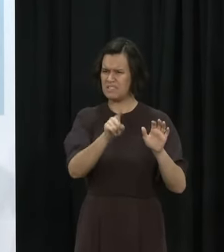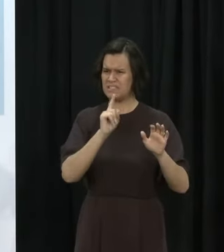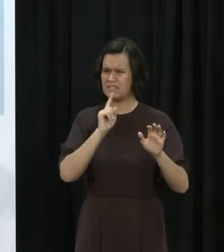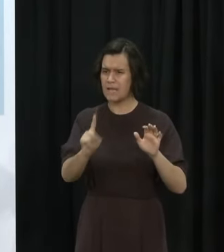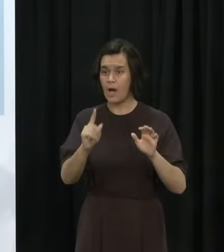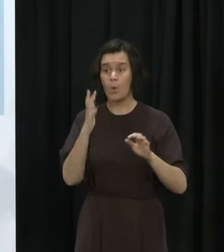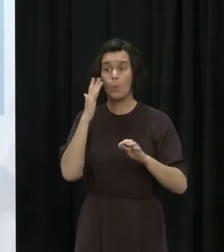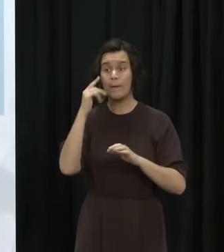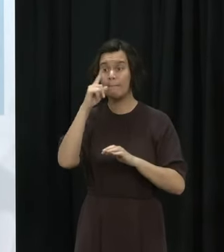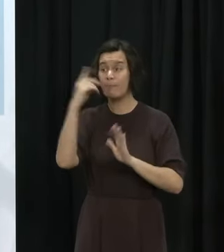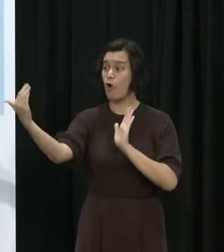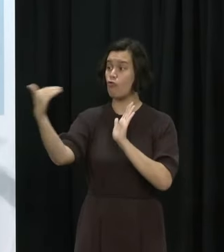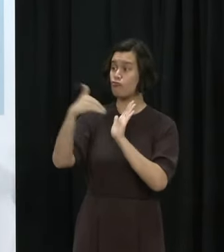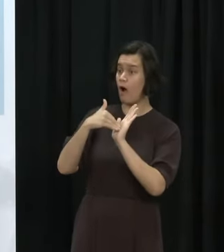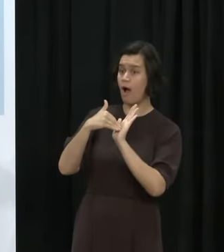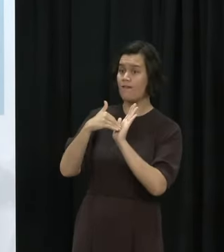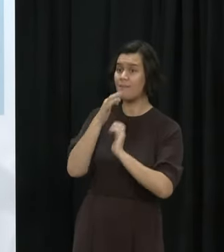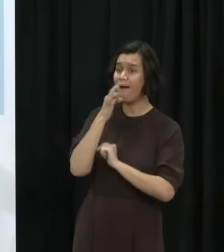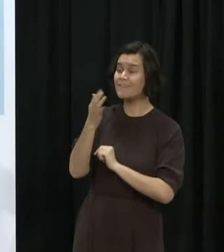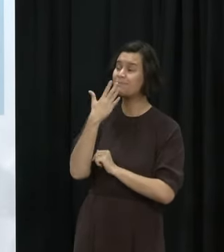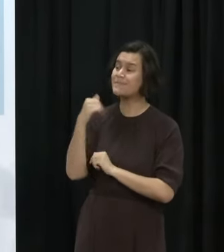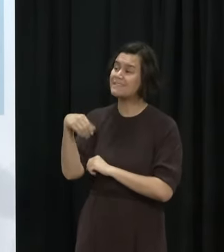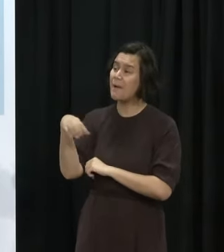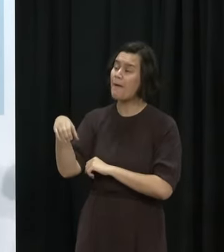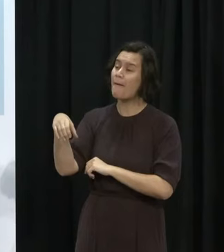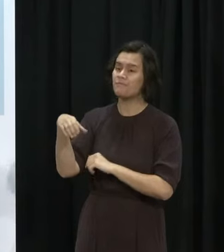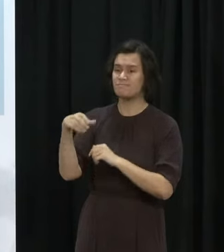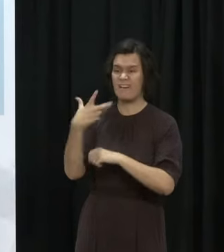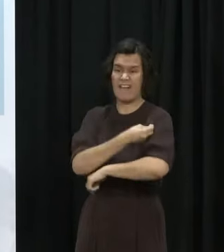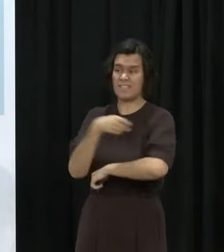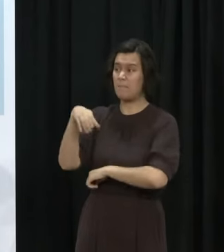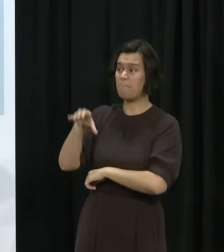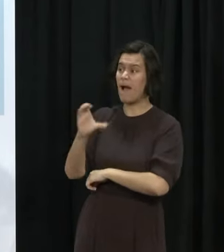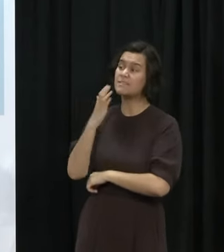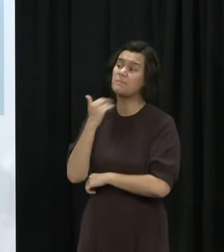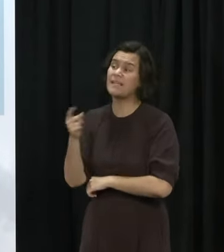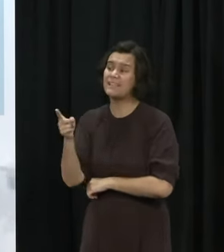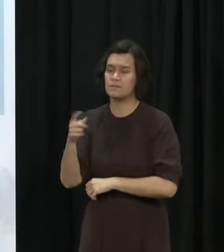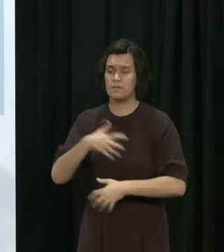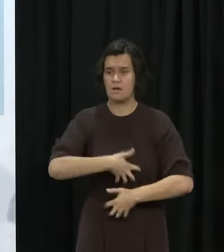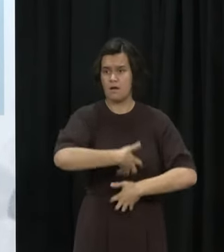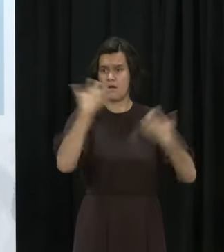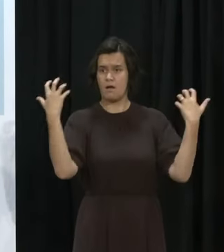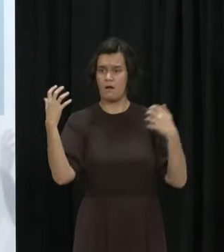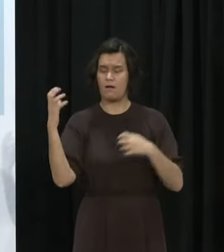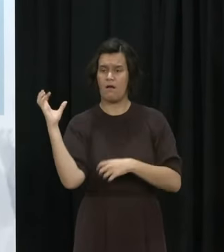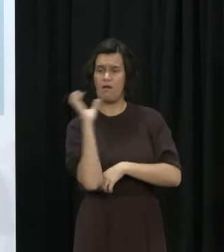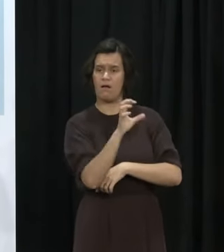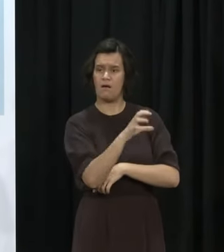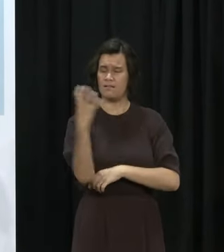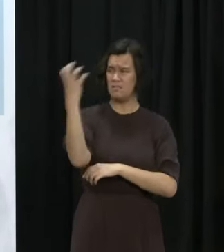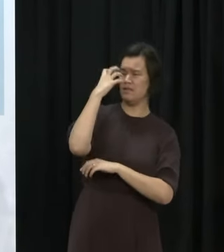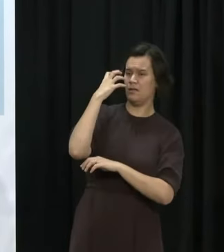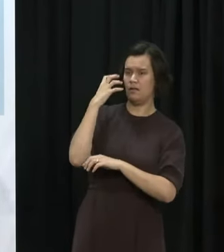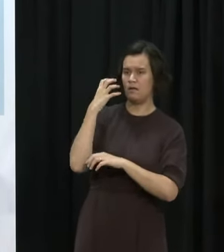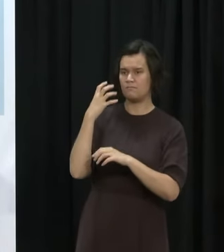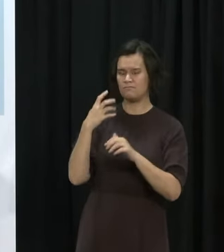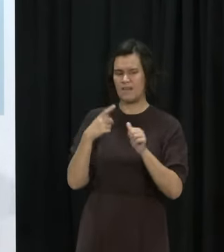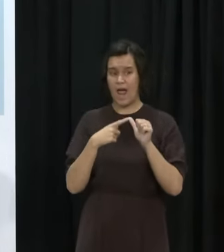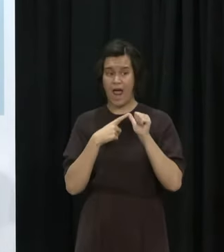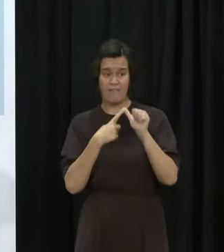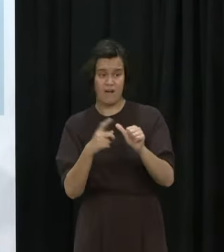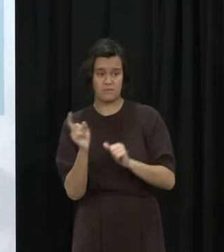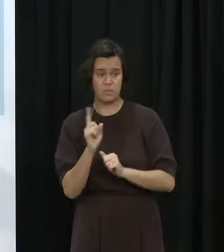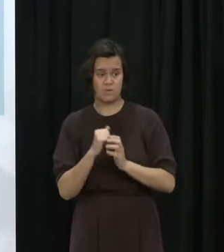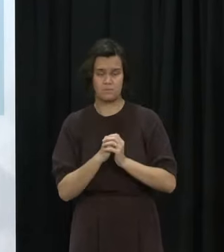abuse when asked for people to provide their vaccine passes what advice do you give to these it's not so much advice to the